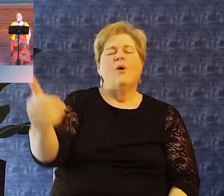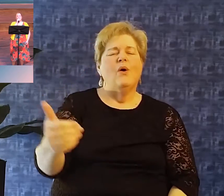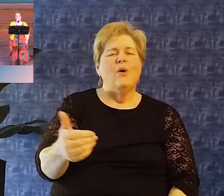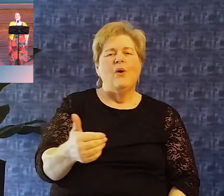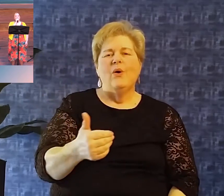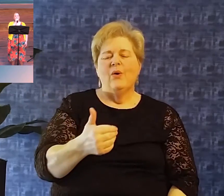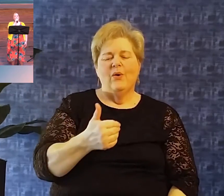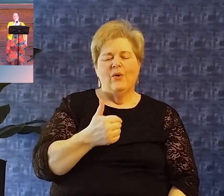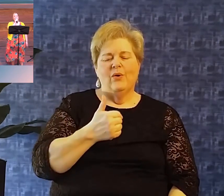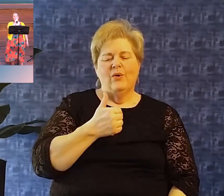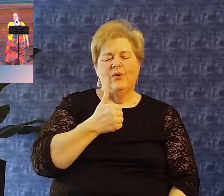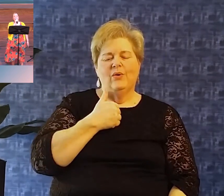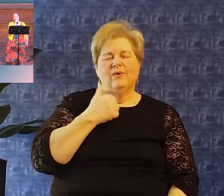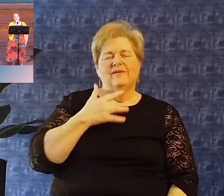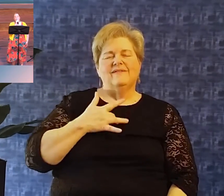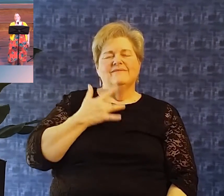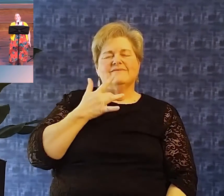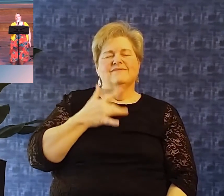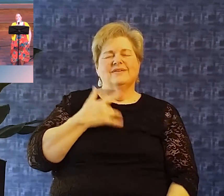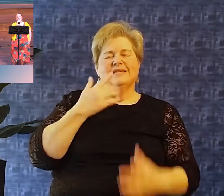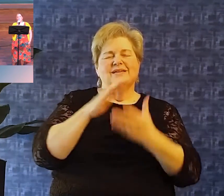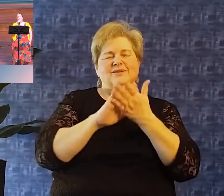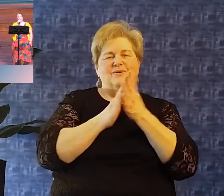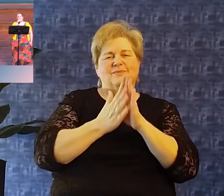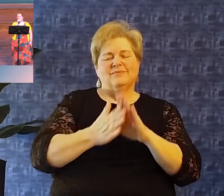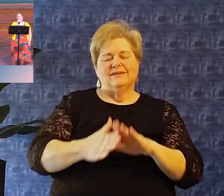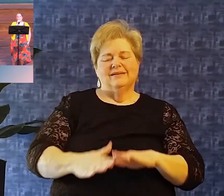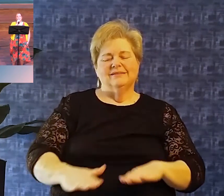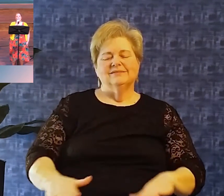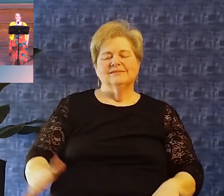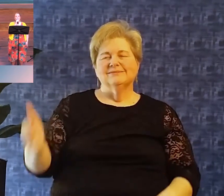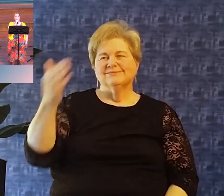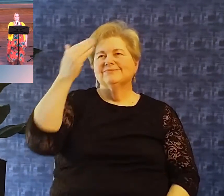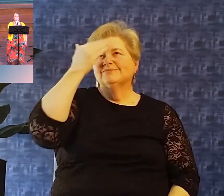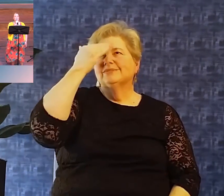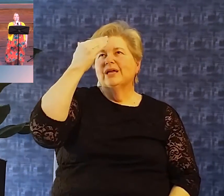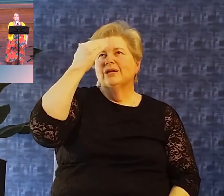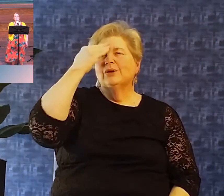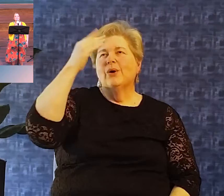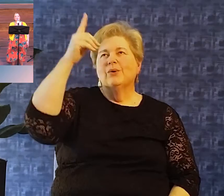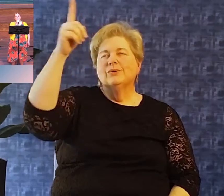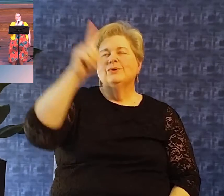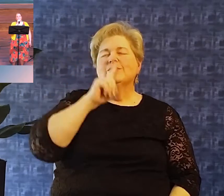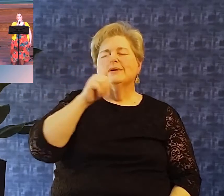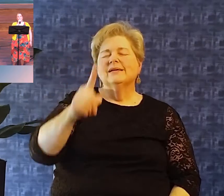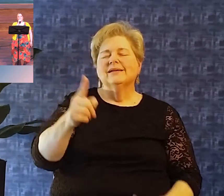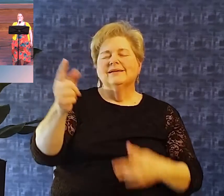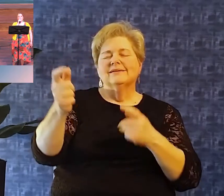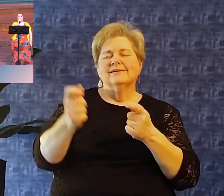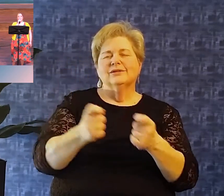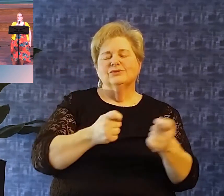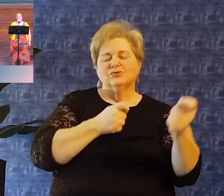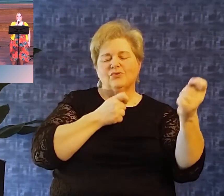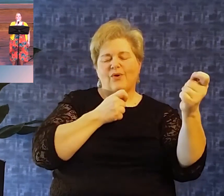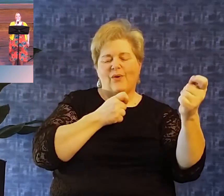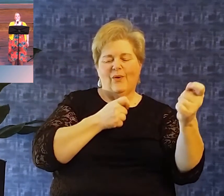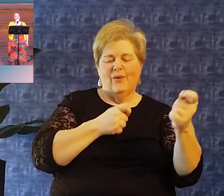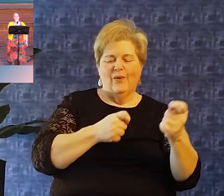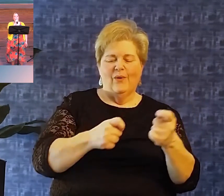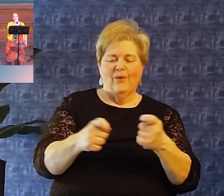my soul Feel peace, let know you're in control